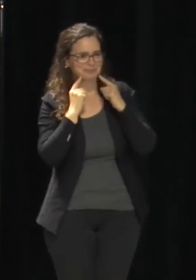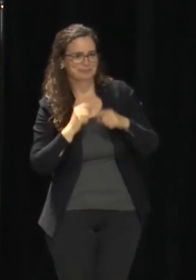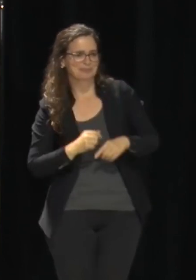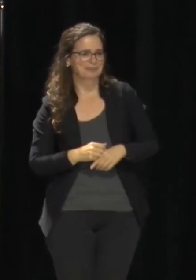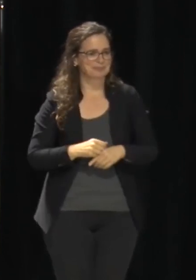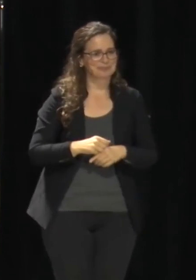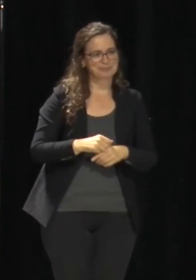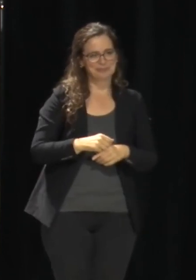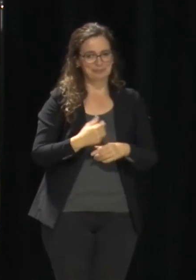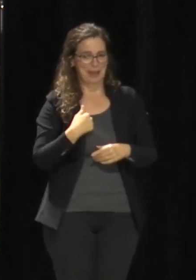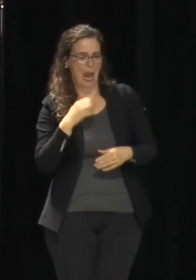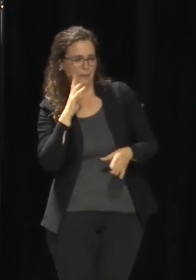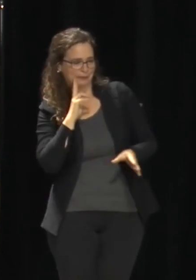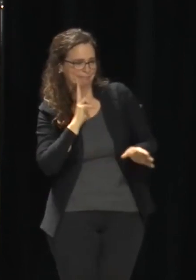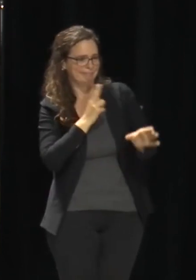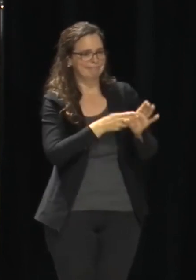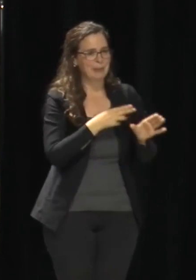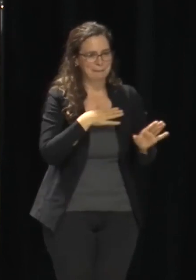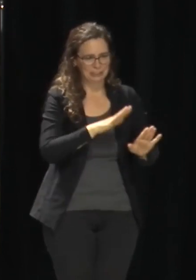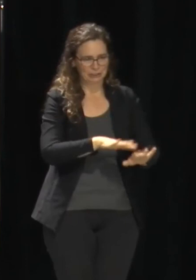myself down at MBT Bank.